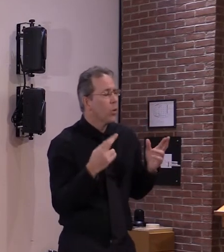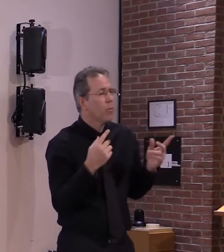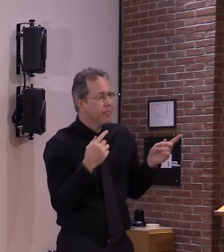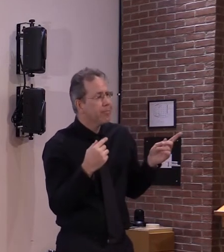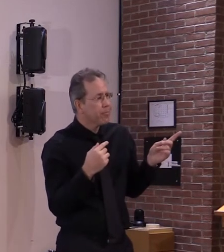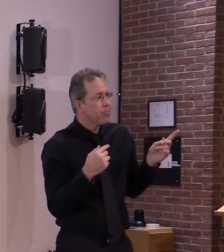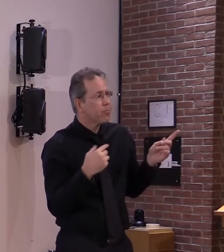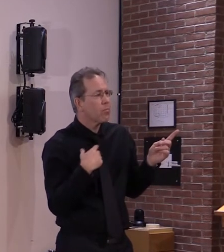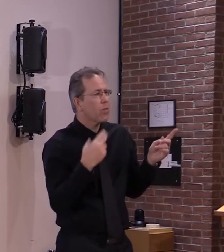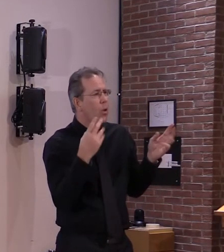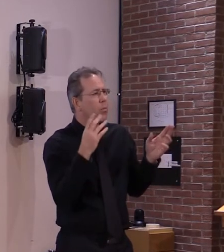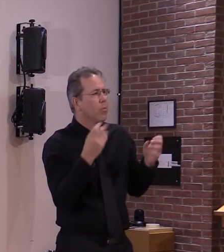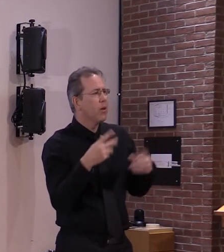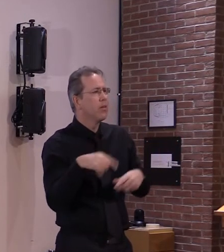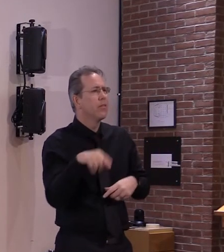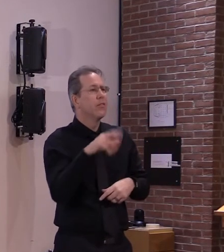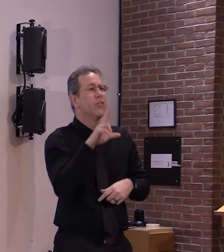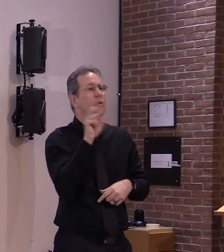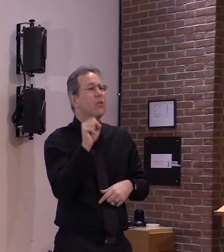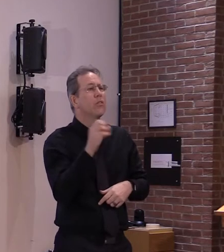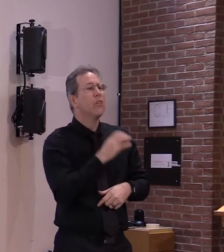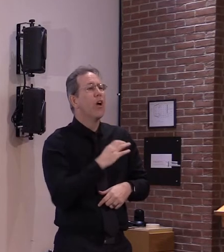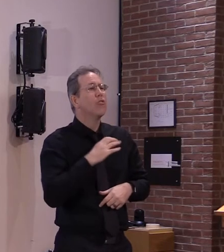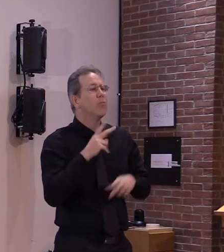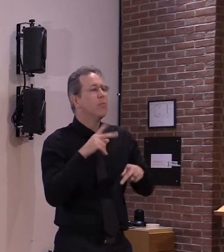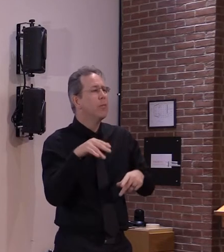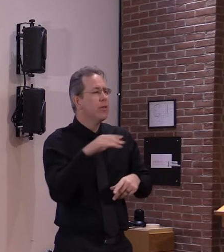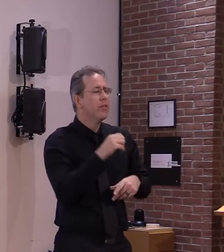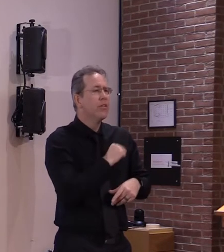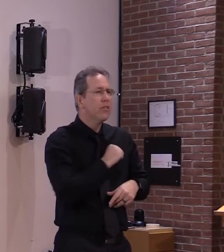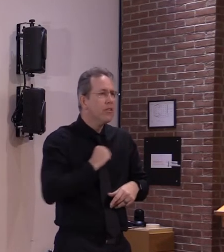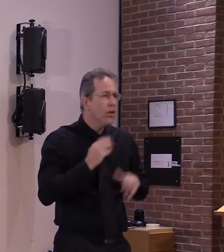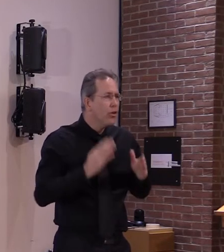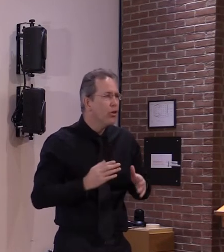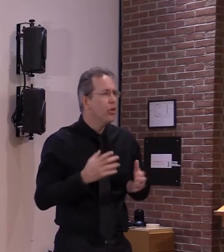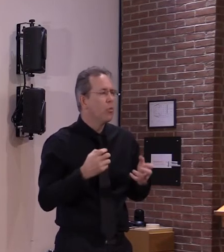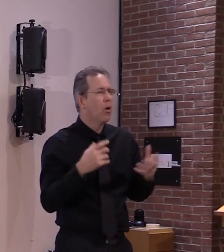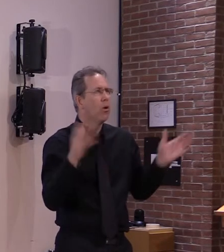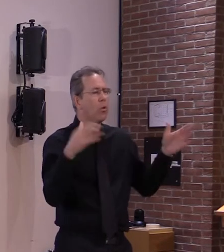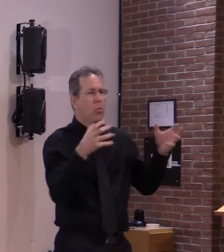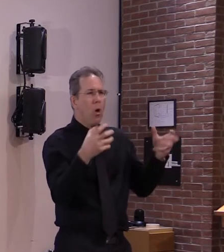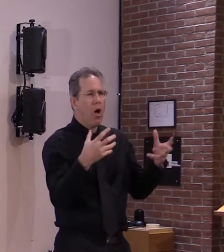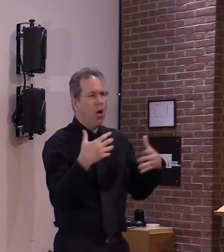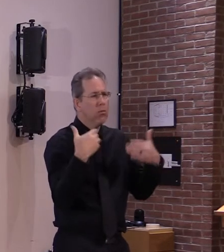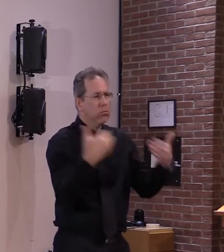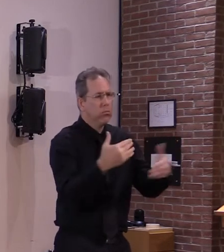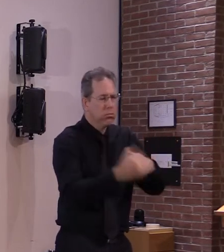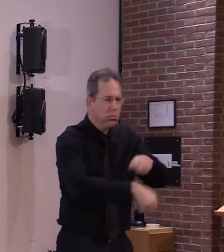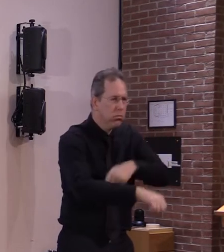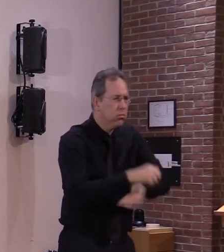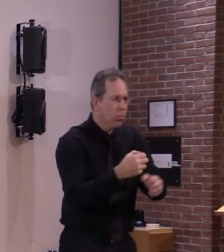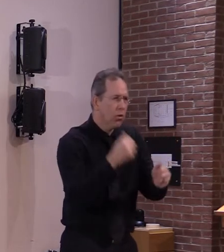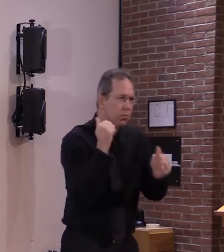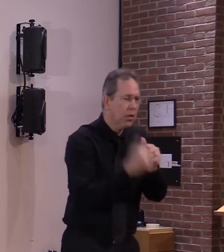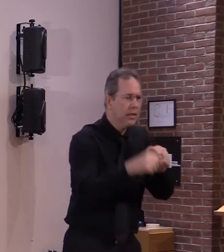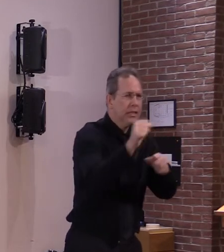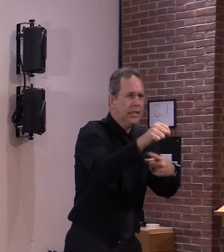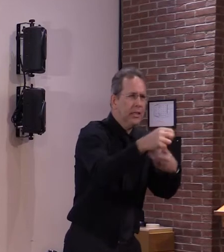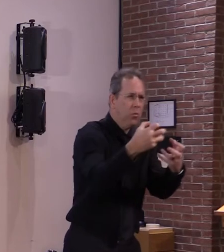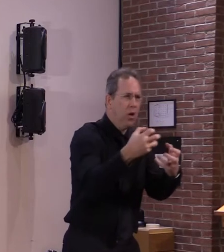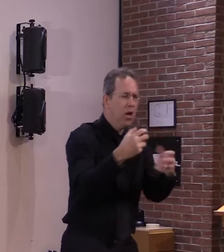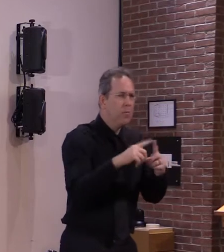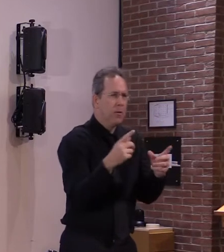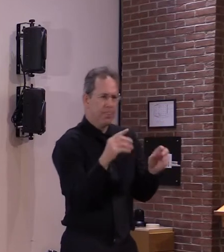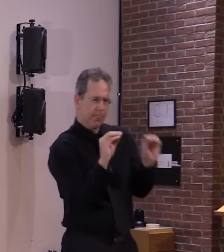so um again we'll see what happens um but uh but again i'm cautiously optimistic about what i'm